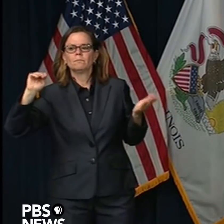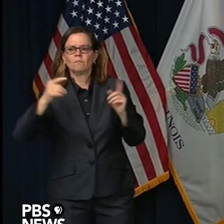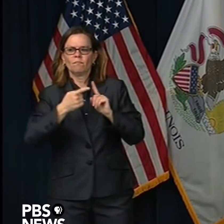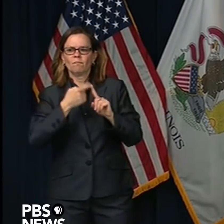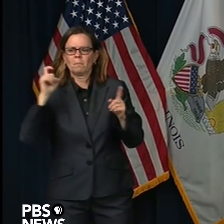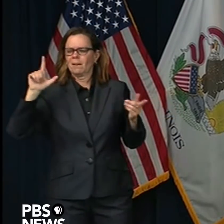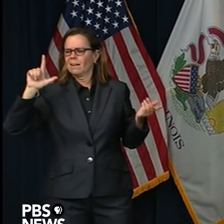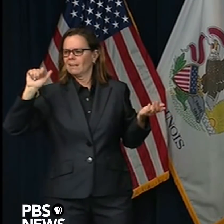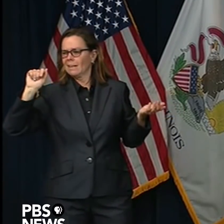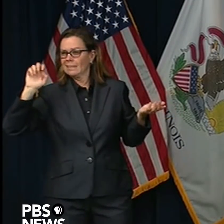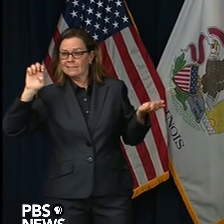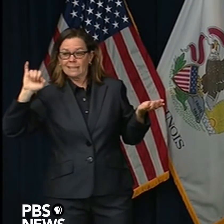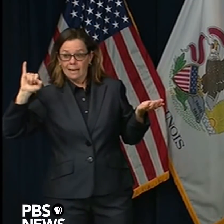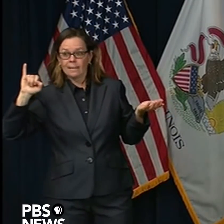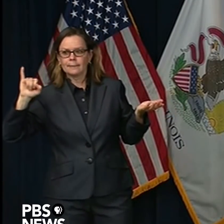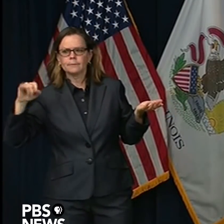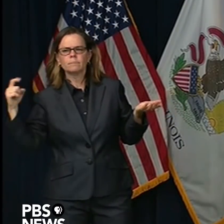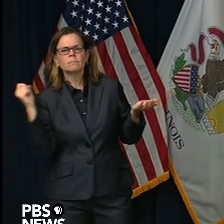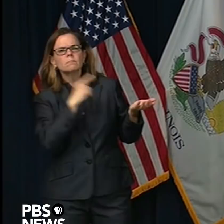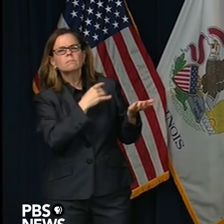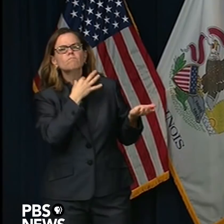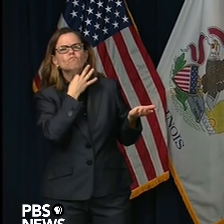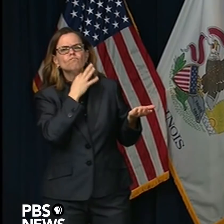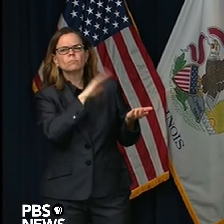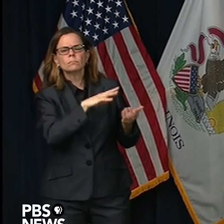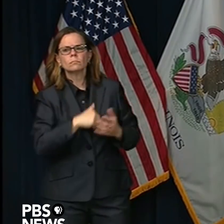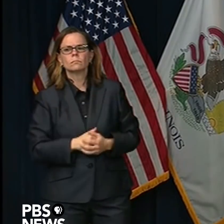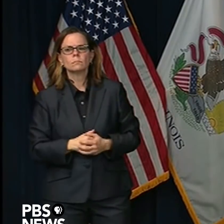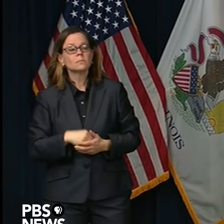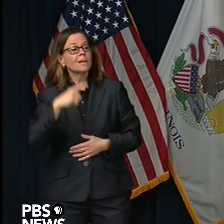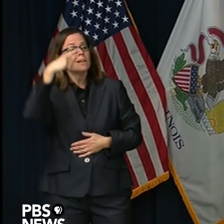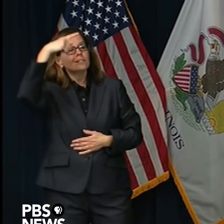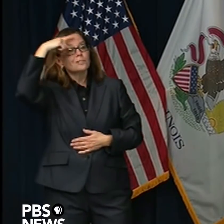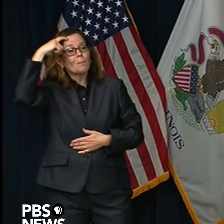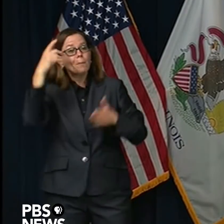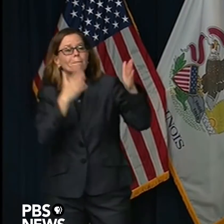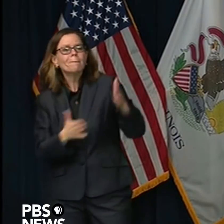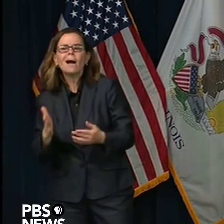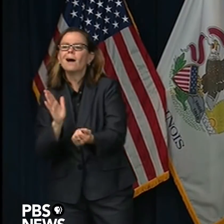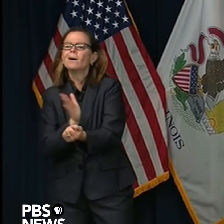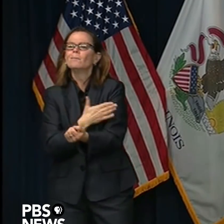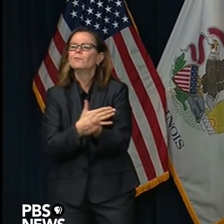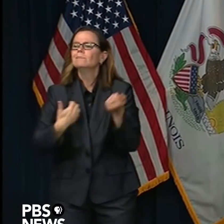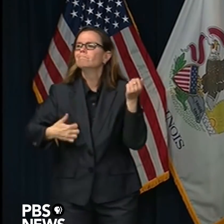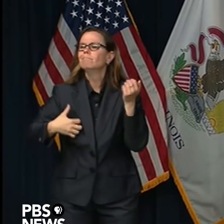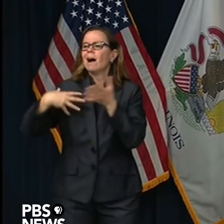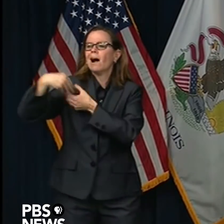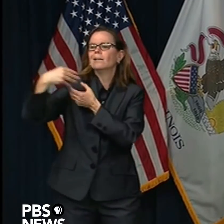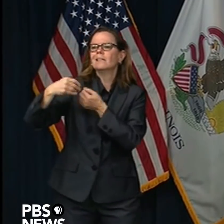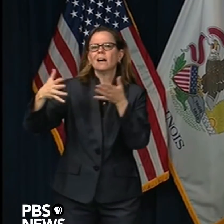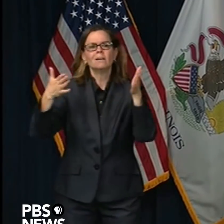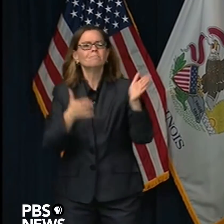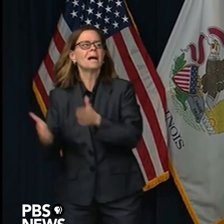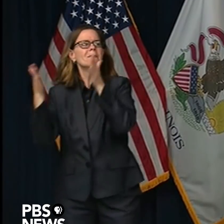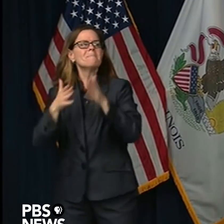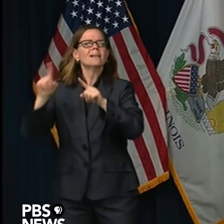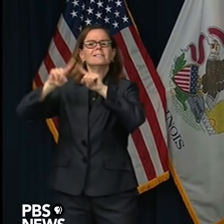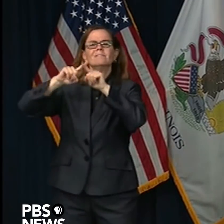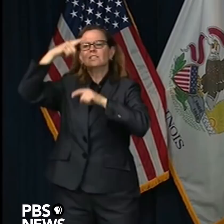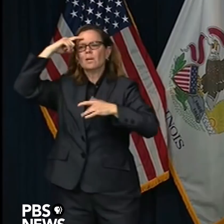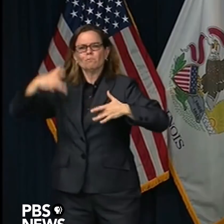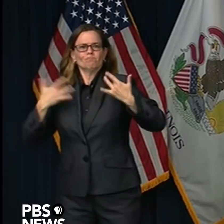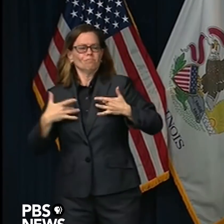plan to proceed, plan on crowd limits? Should they think about canceling? I think everybody needs to think seriously about